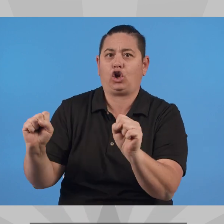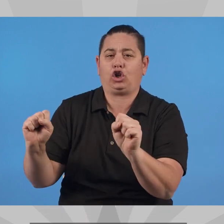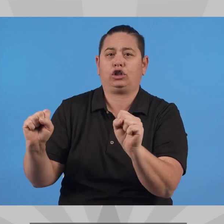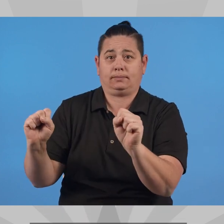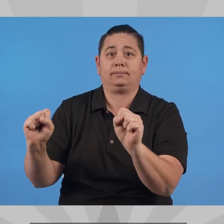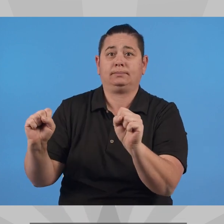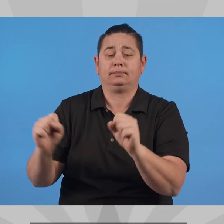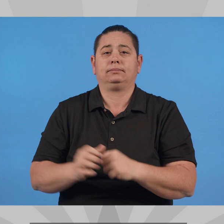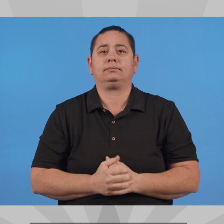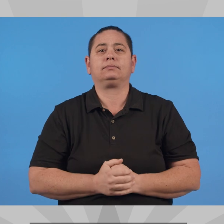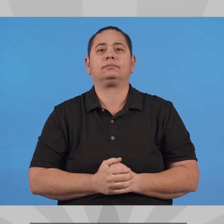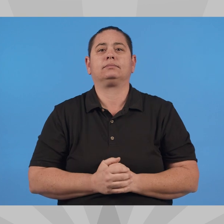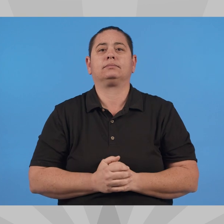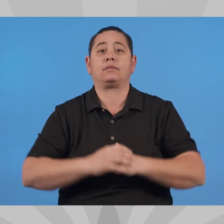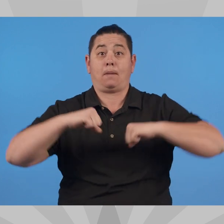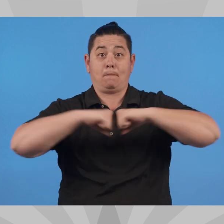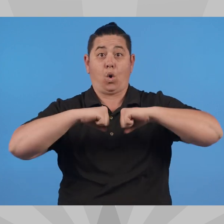security of our elections.